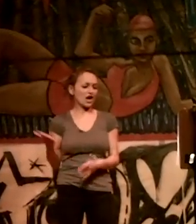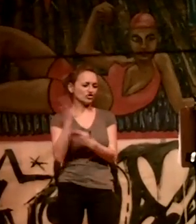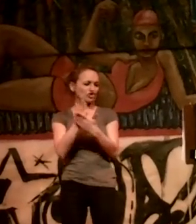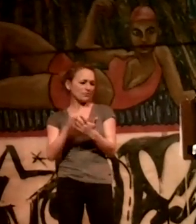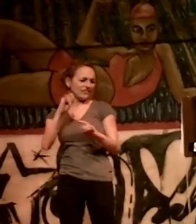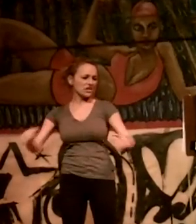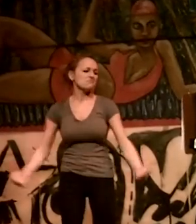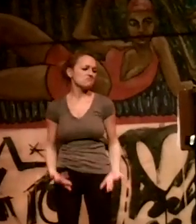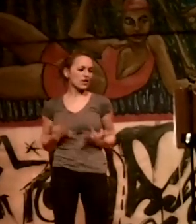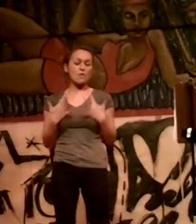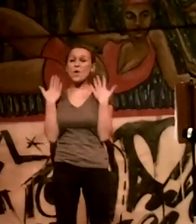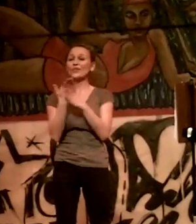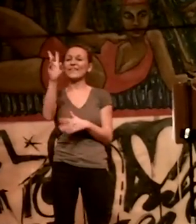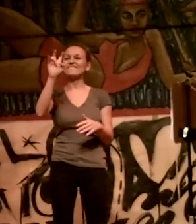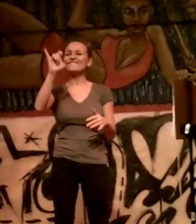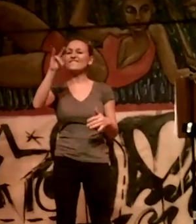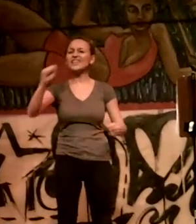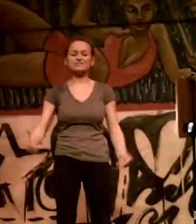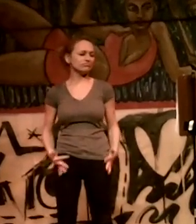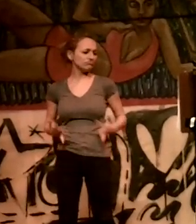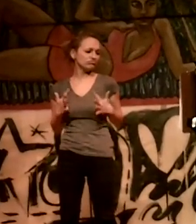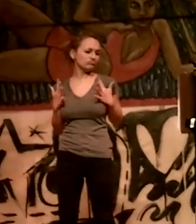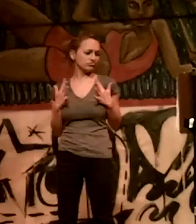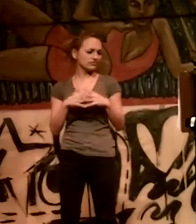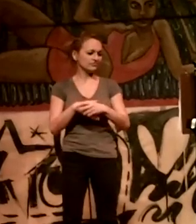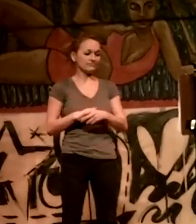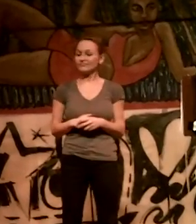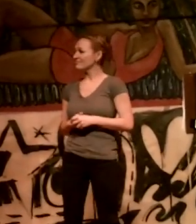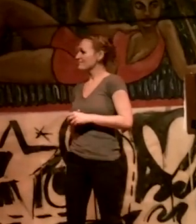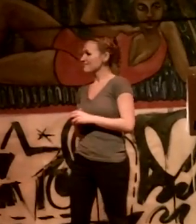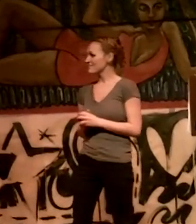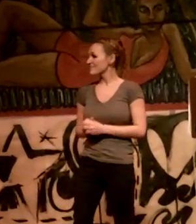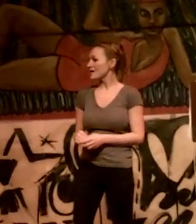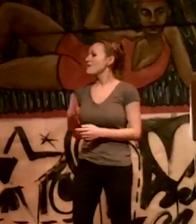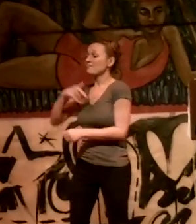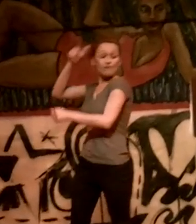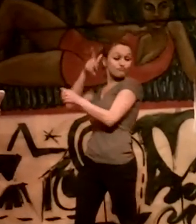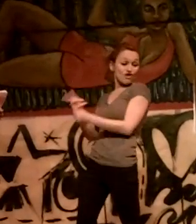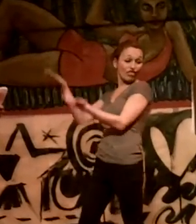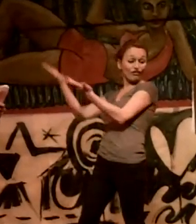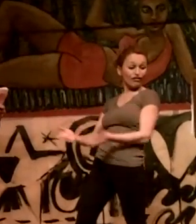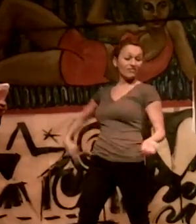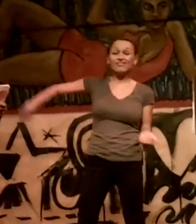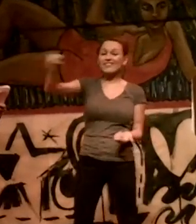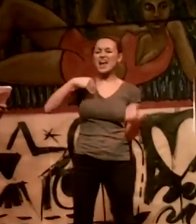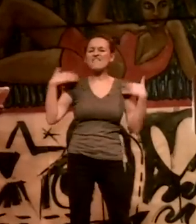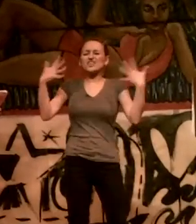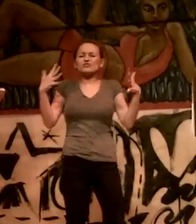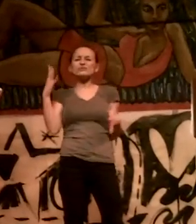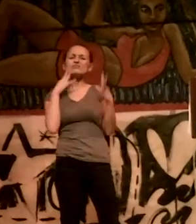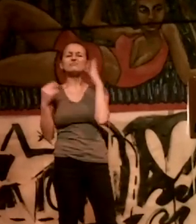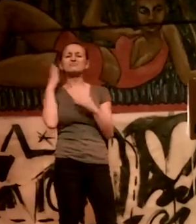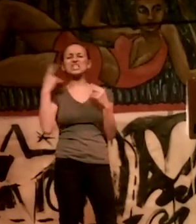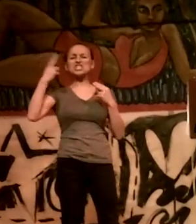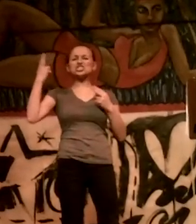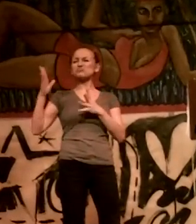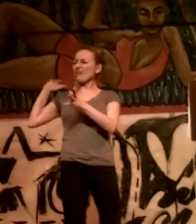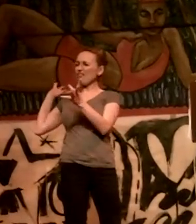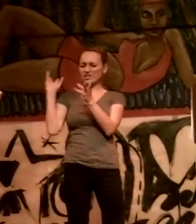toxic matter running through our veins. My brothers have history in their veins, in the